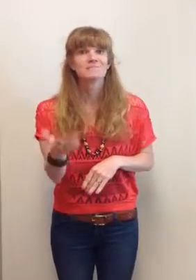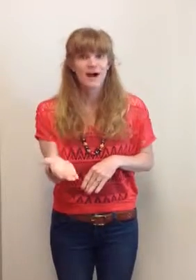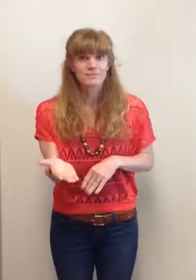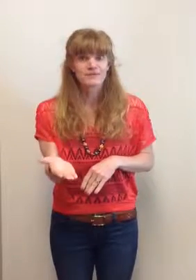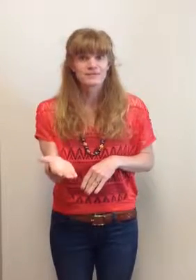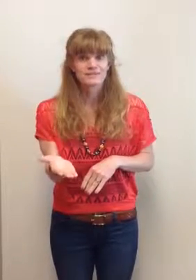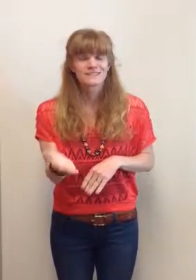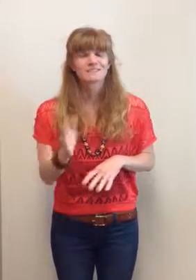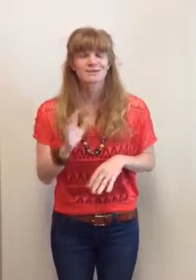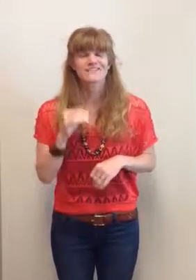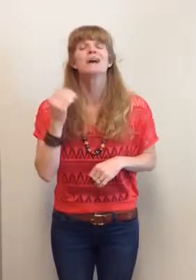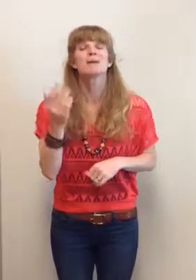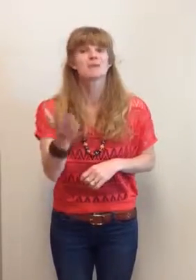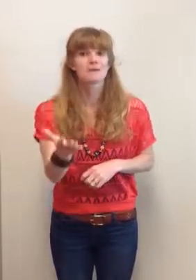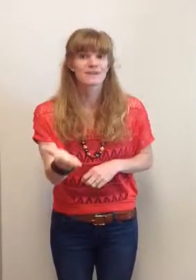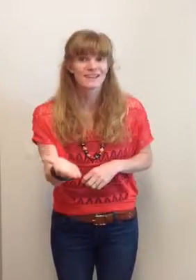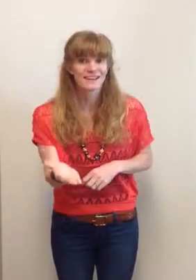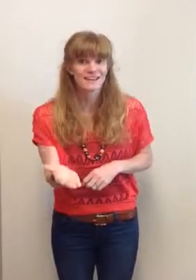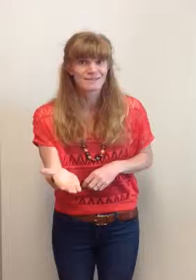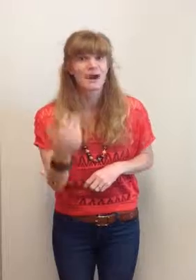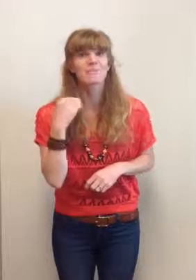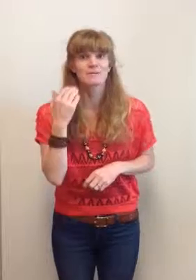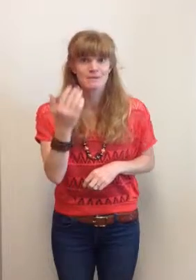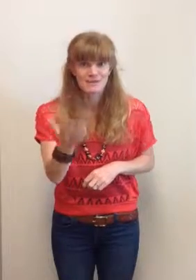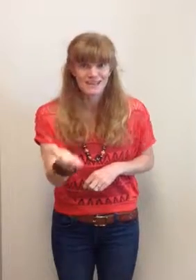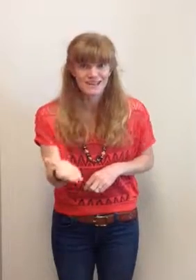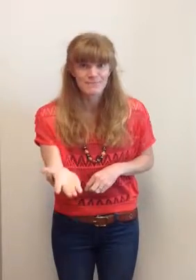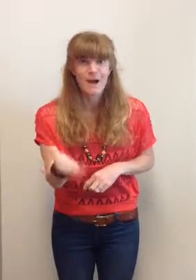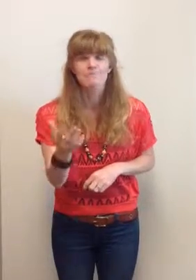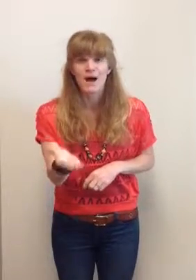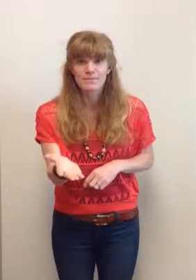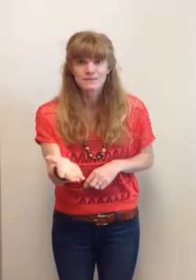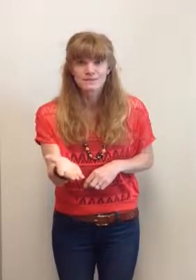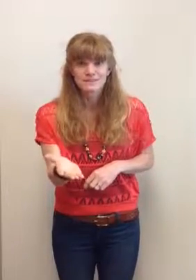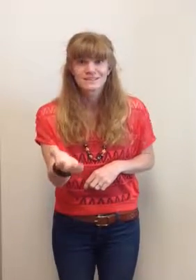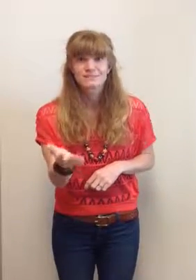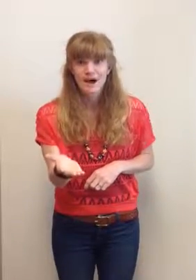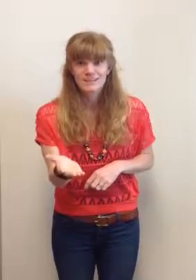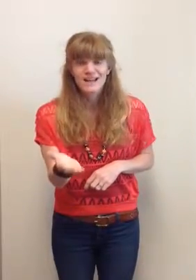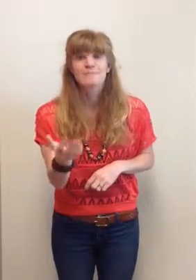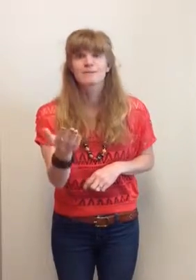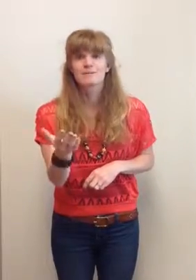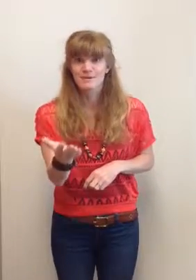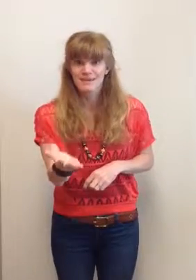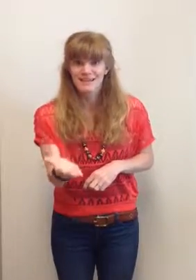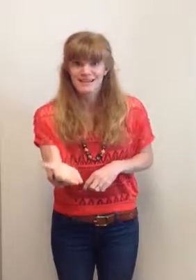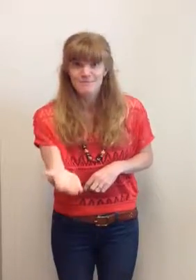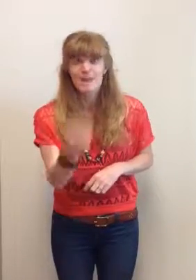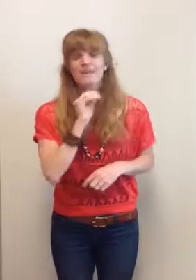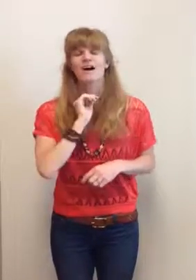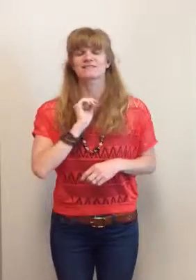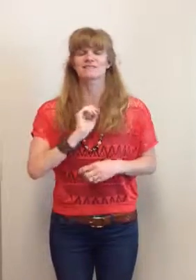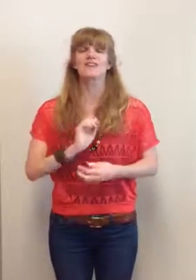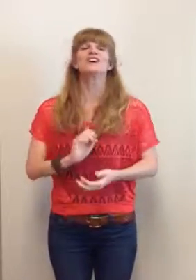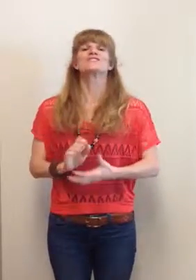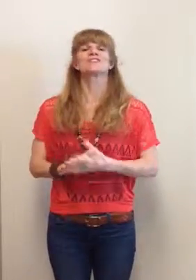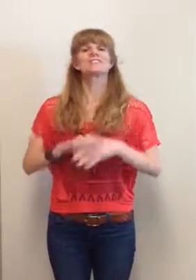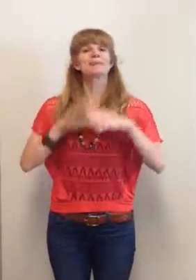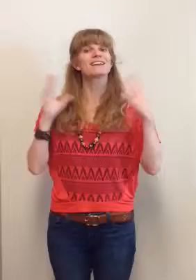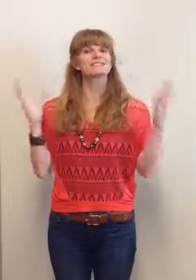Bop. Perfect. Bibbidi Bibbidi Bop. Bibbidi Bibbidi Bop. Bop. Bibbidi Bibbidi Bop. Bop. Awesome. So let's bring in